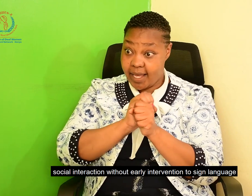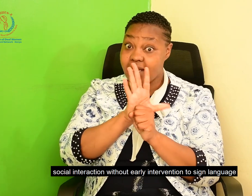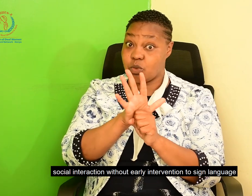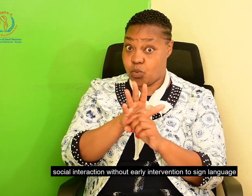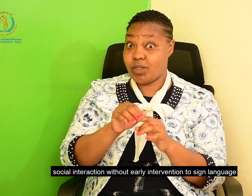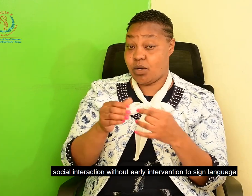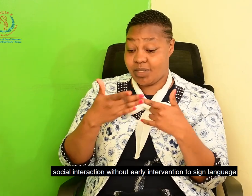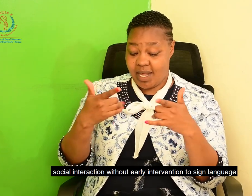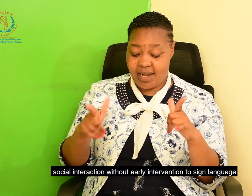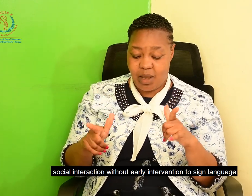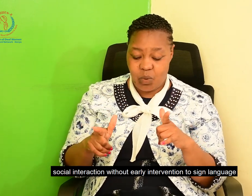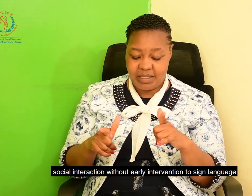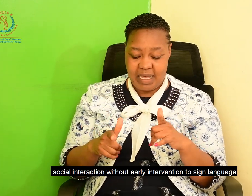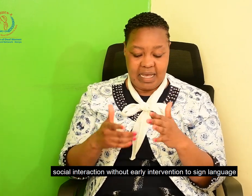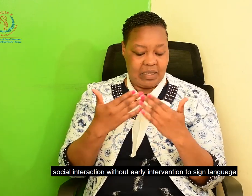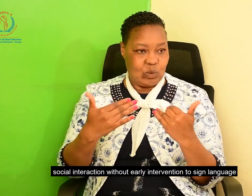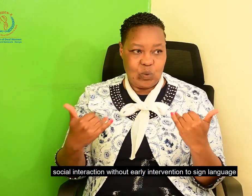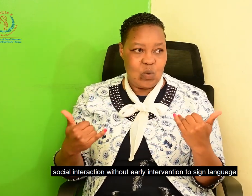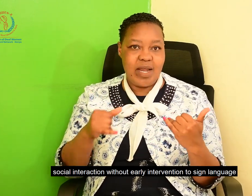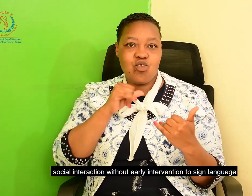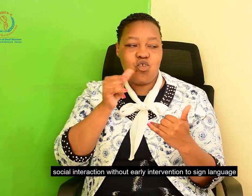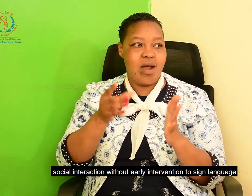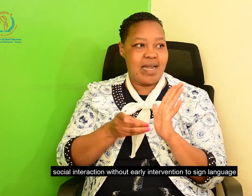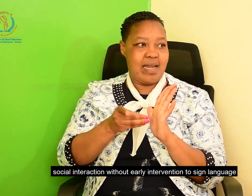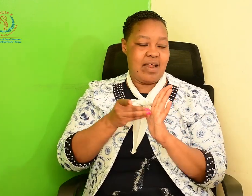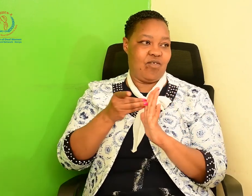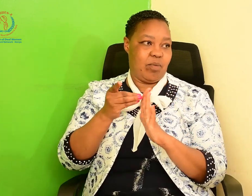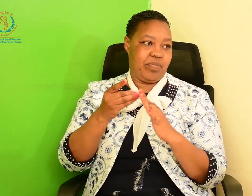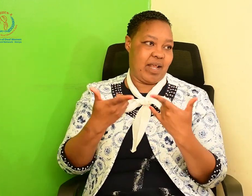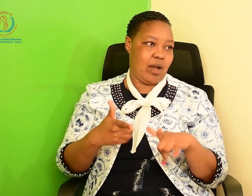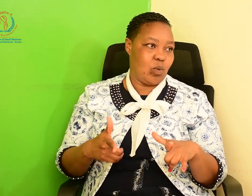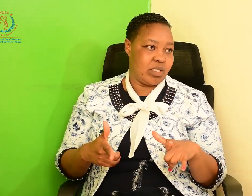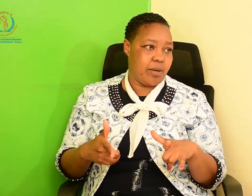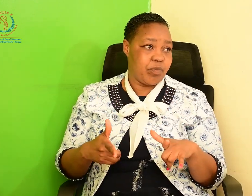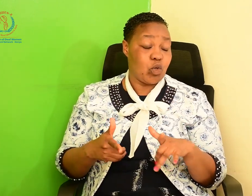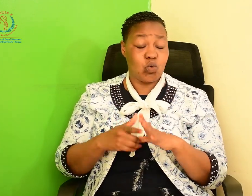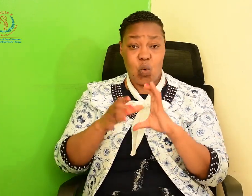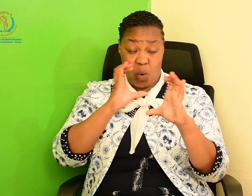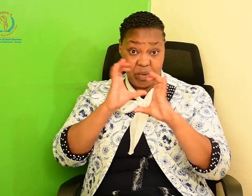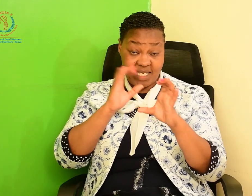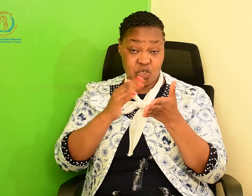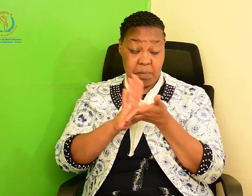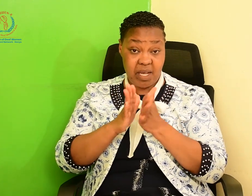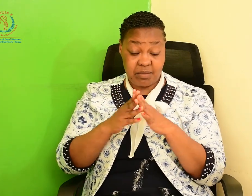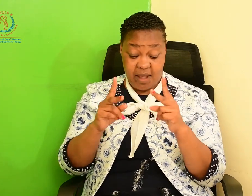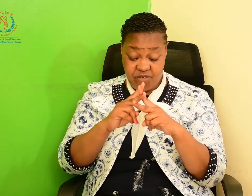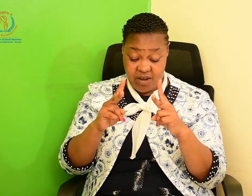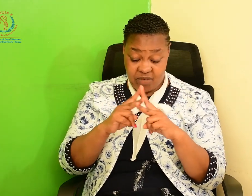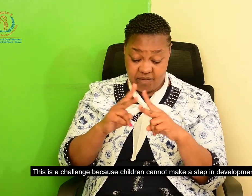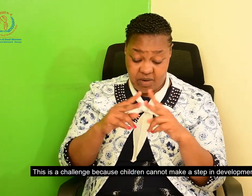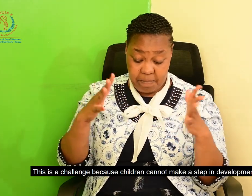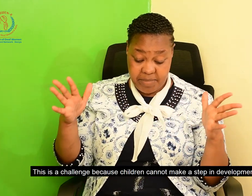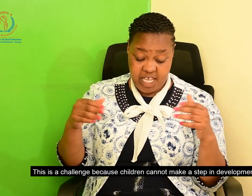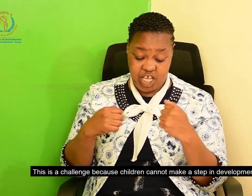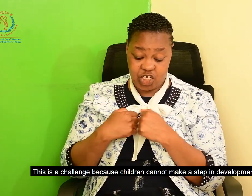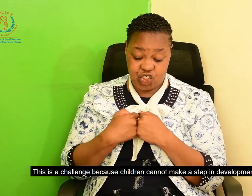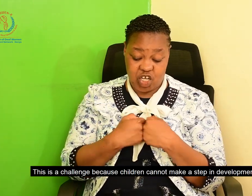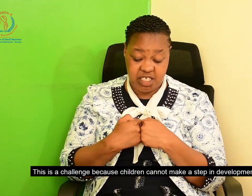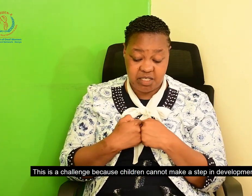sign language or early exposure to sign language, the children are not able to develop language. So, it becomes a very